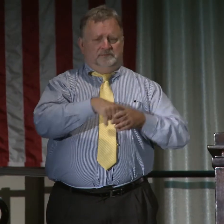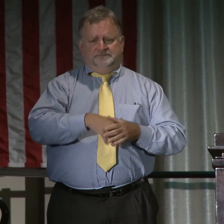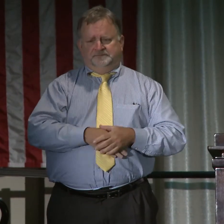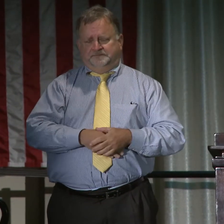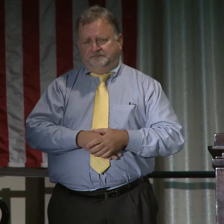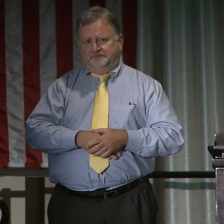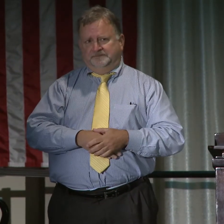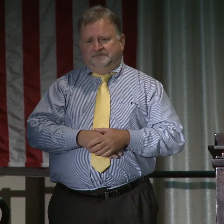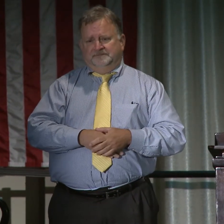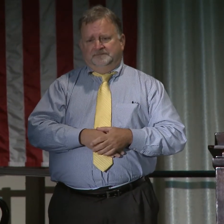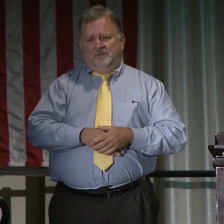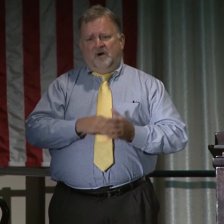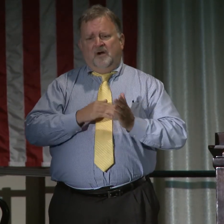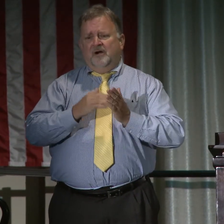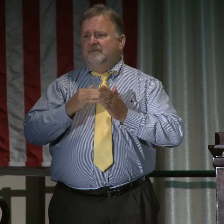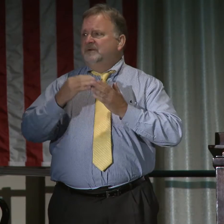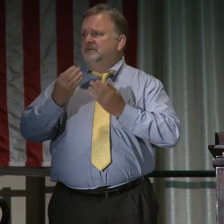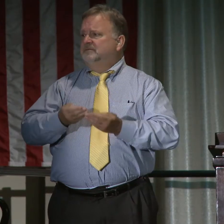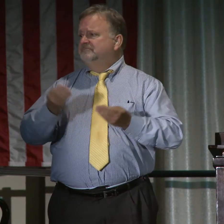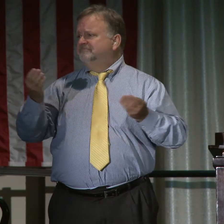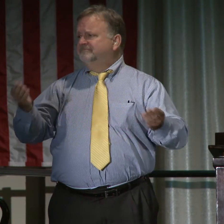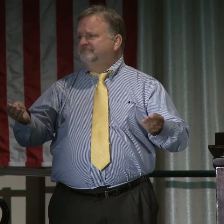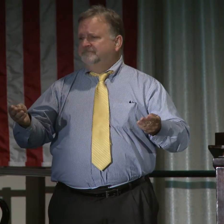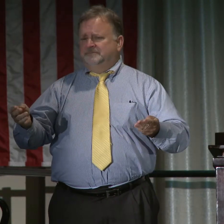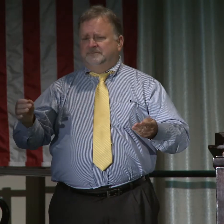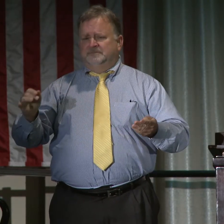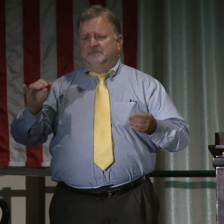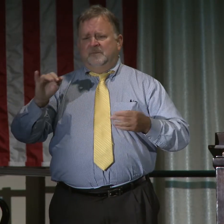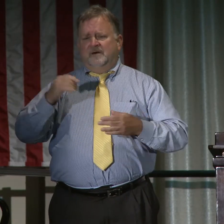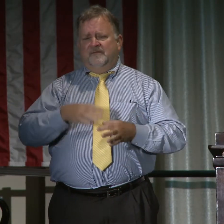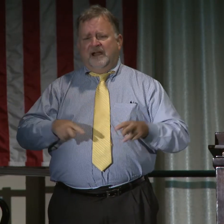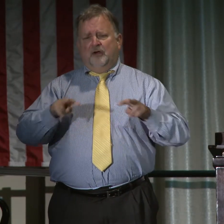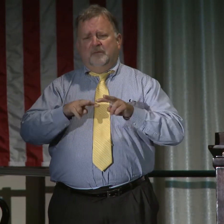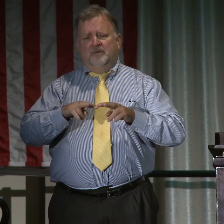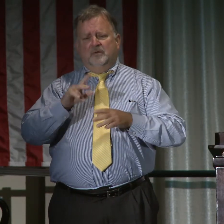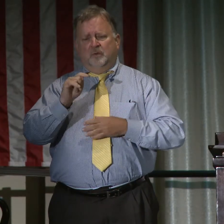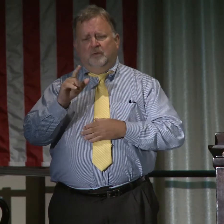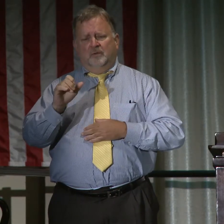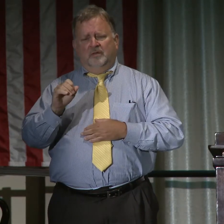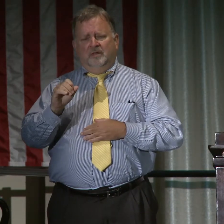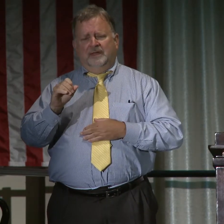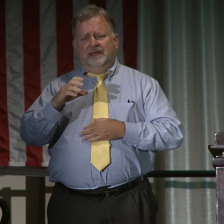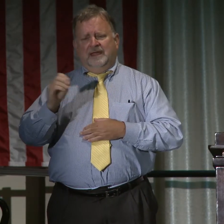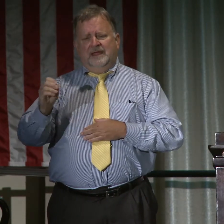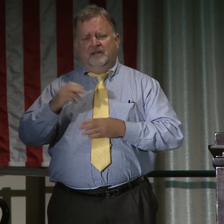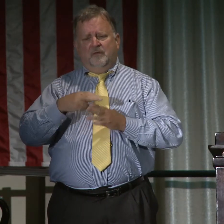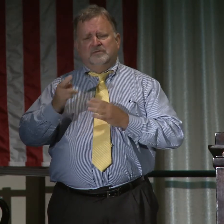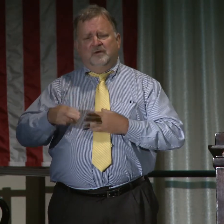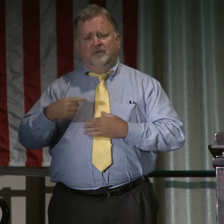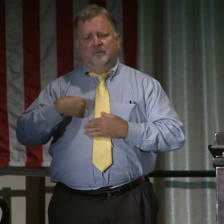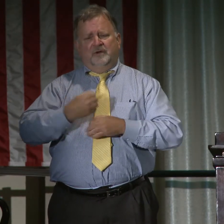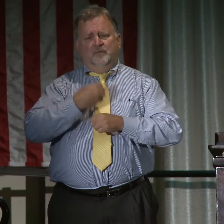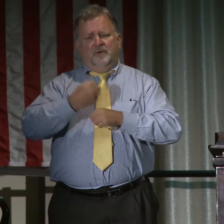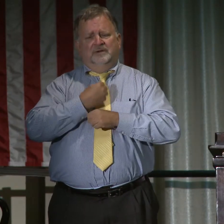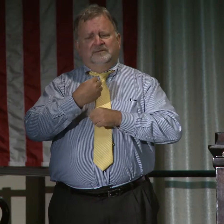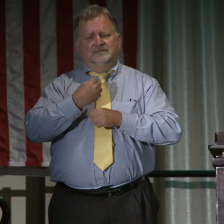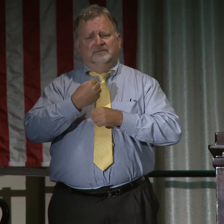time, I experience positive solutions. Because we often give valuable tools that